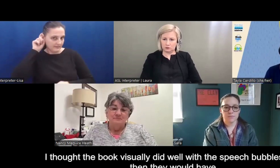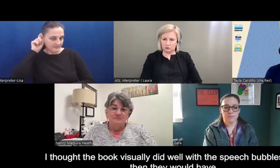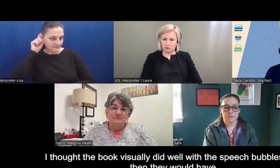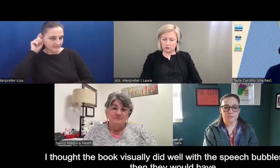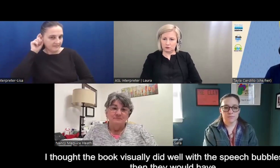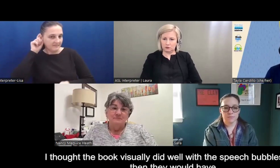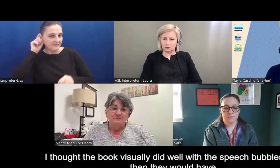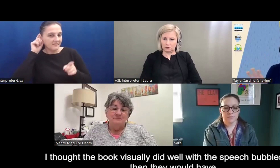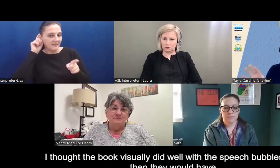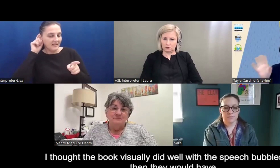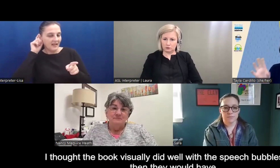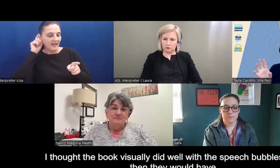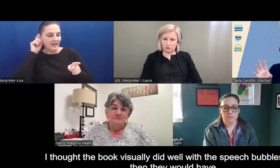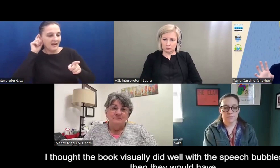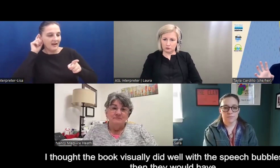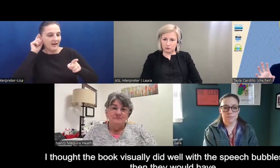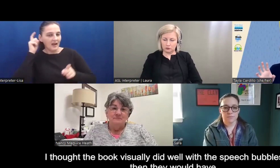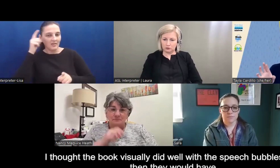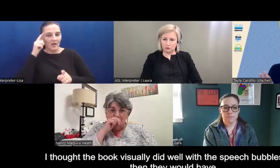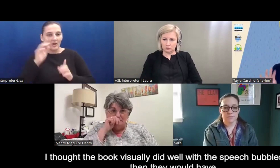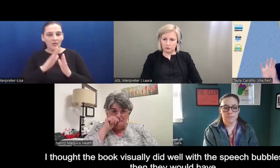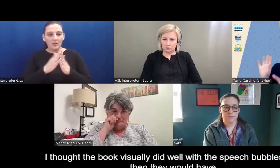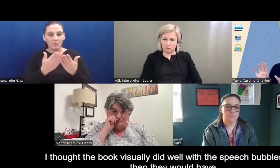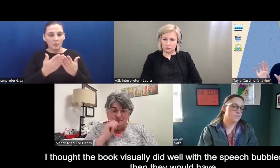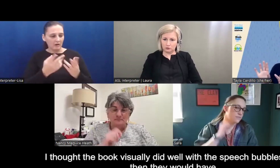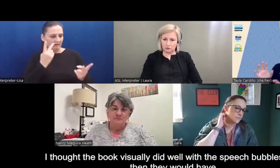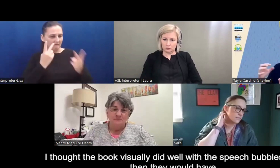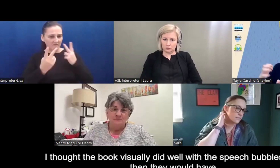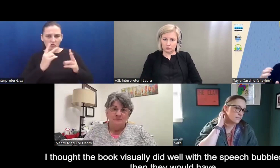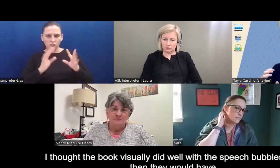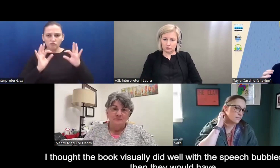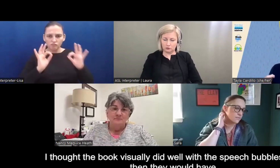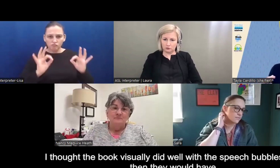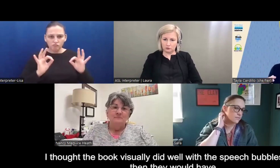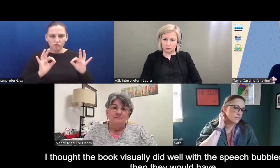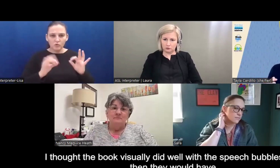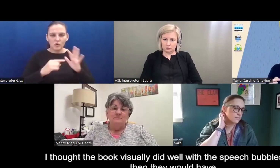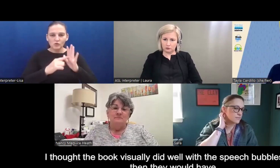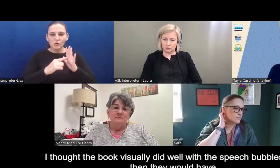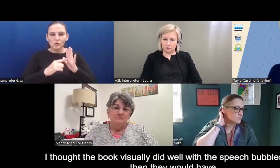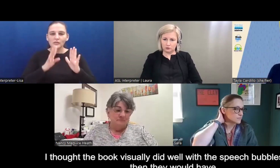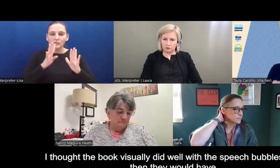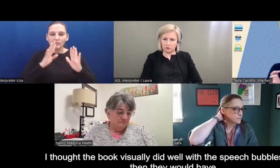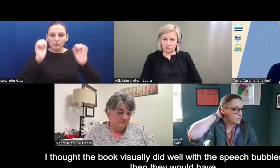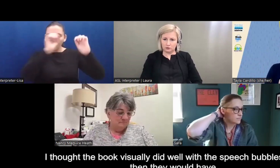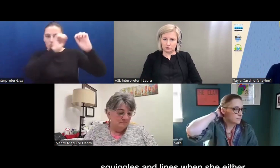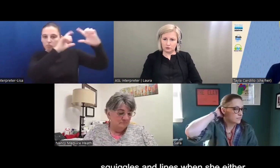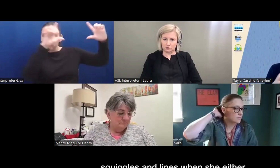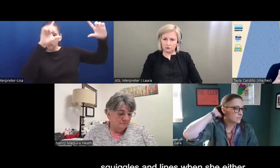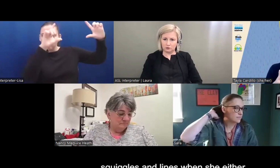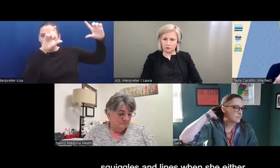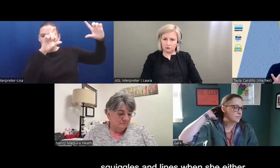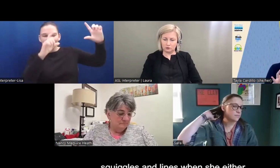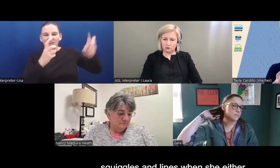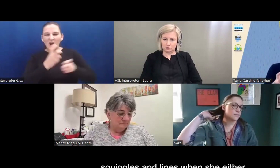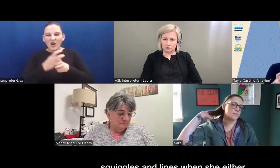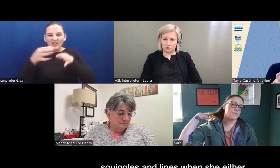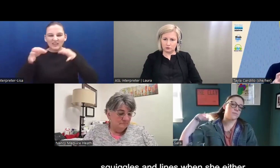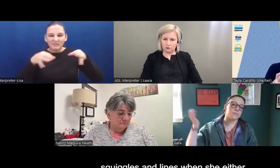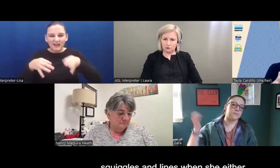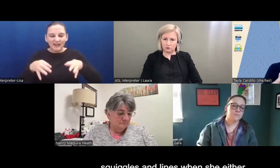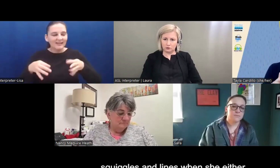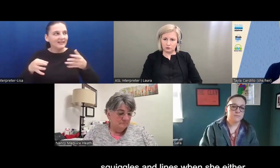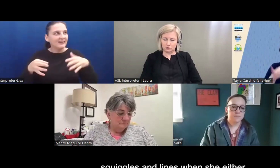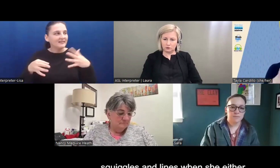And I thought the book visually did very well with, like, the speech bubbles, and then they'd have, like, it's hard to explain, like, just kind of, like,